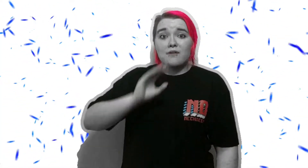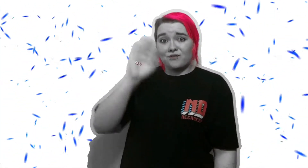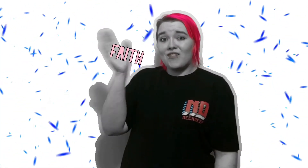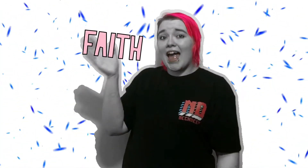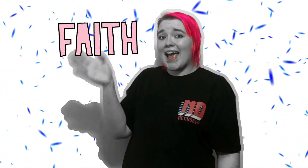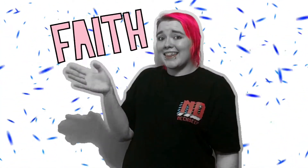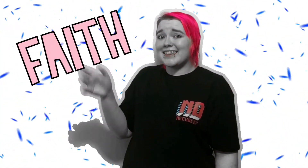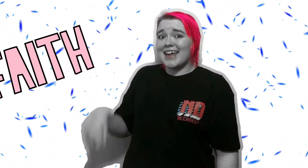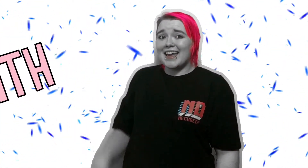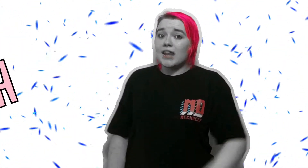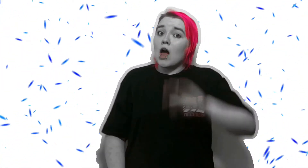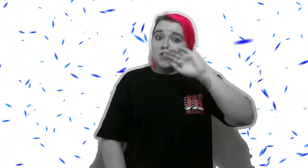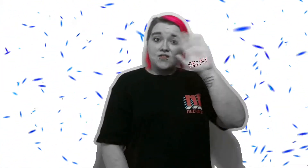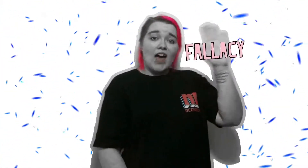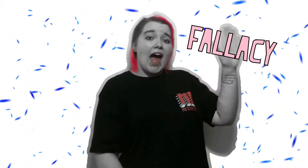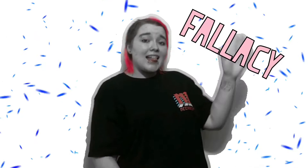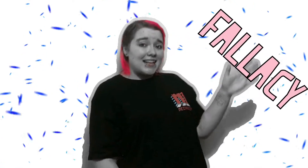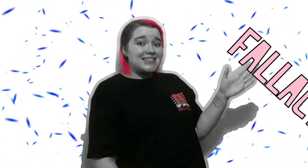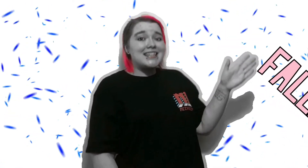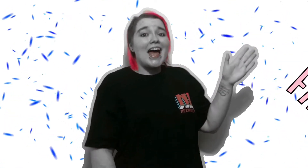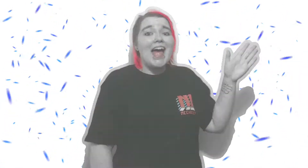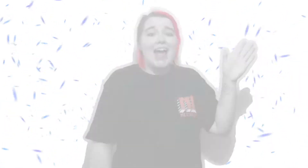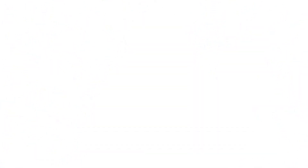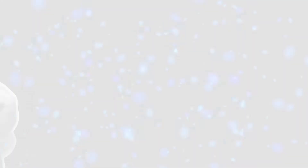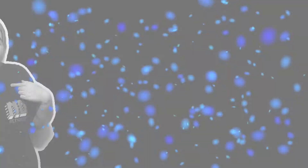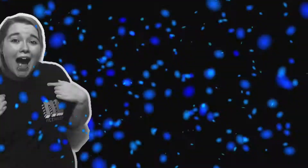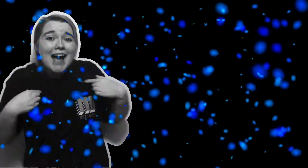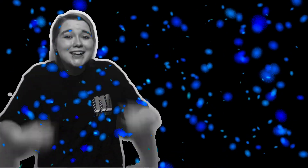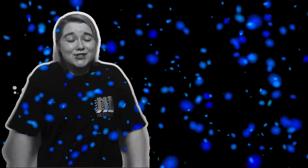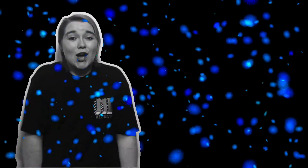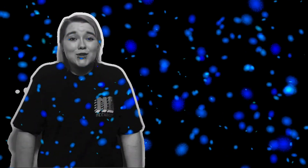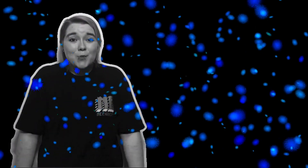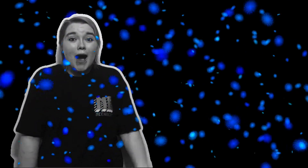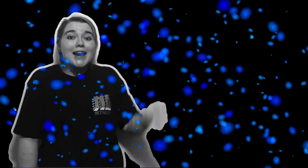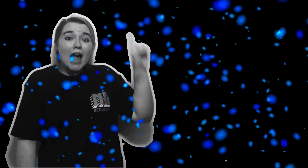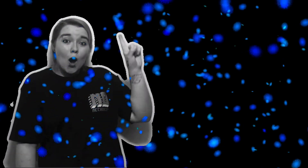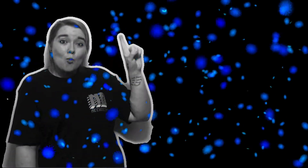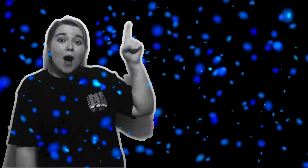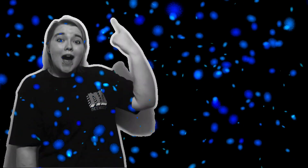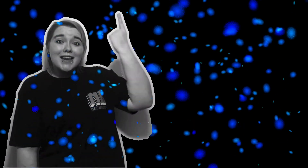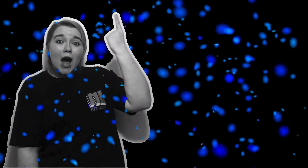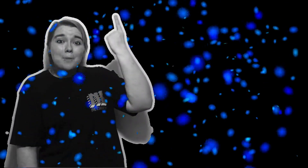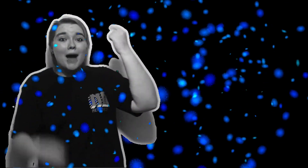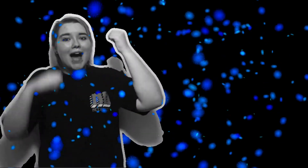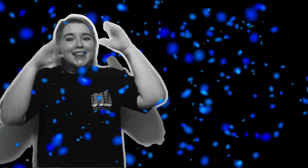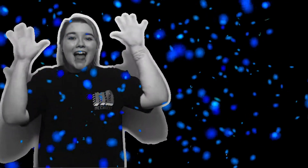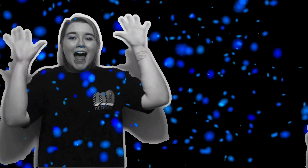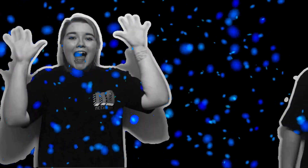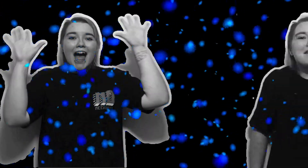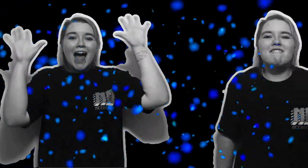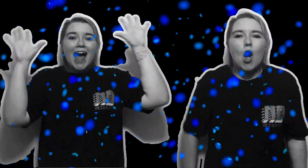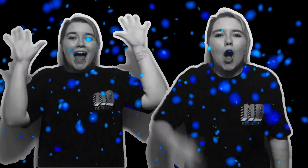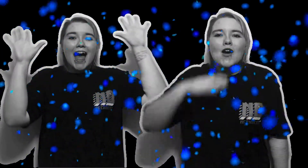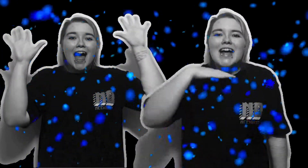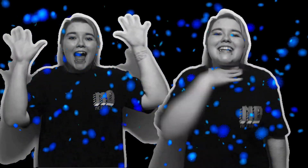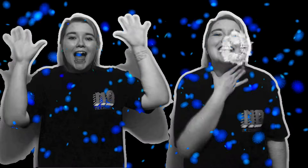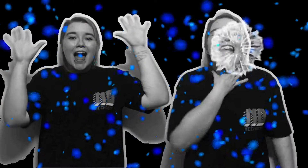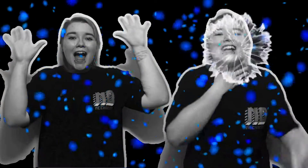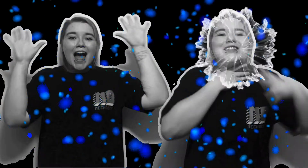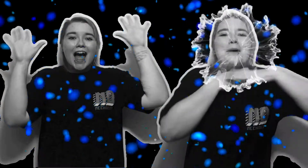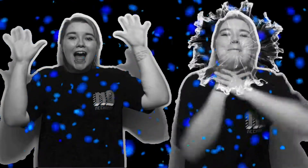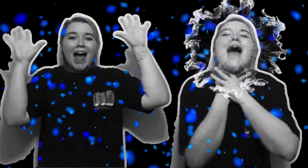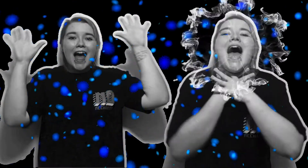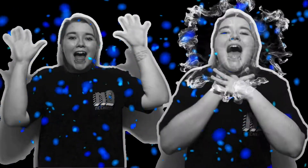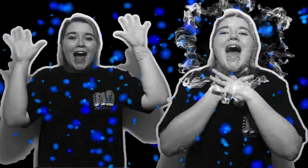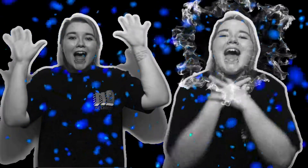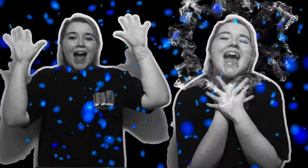put my faith in a fallacy I just wanna get one up on life before it